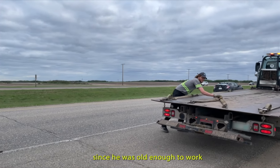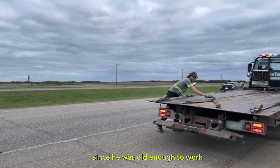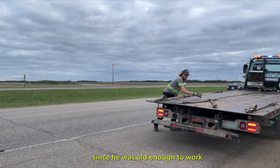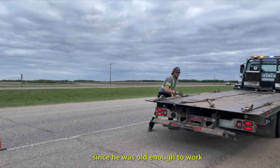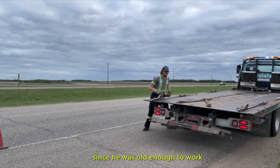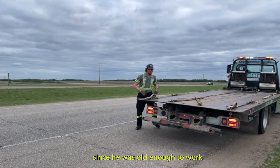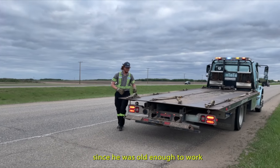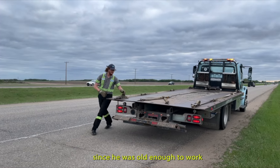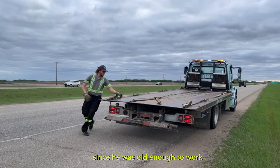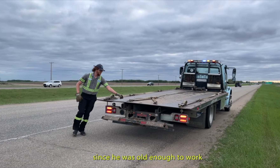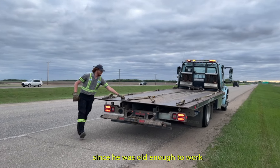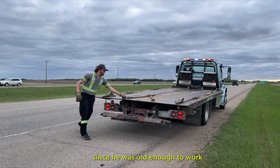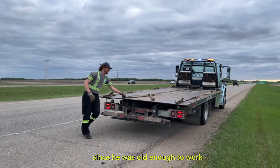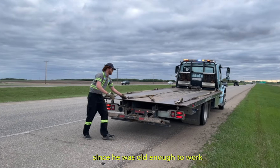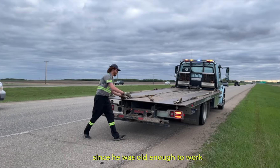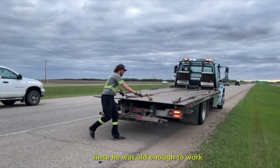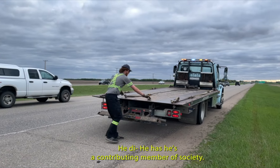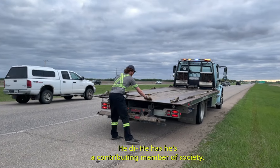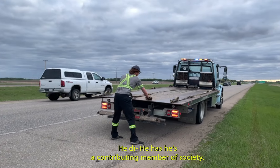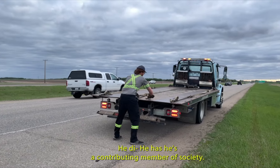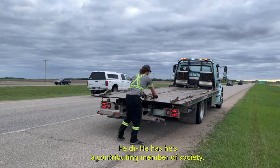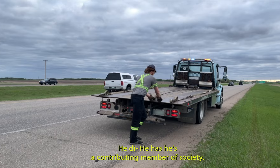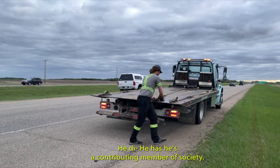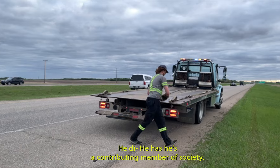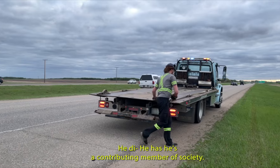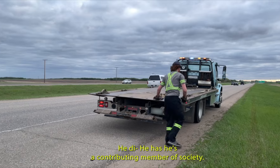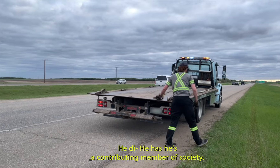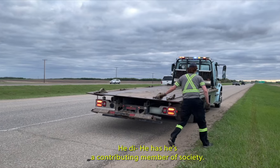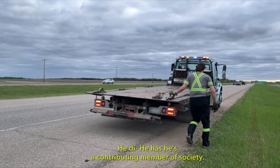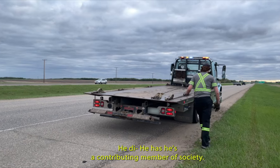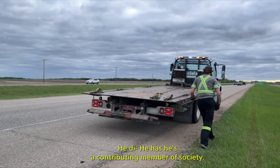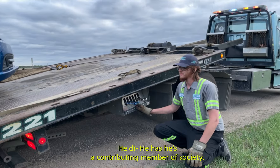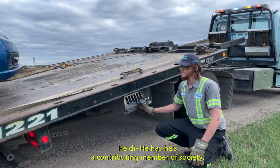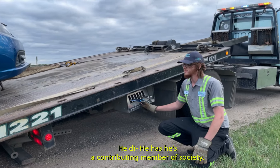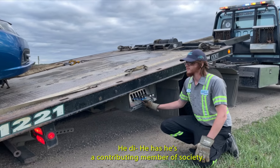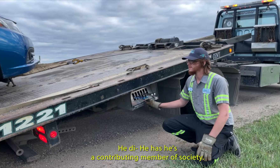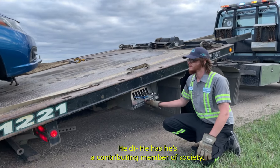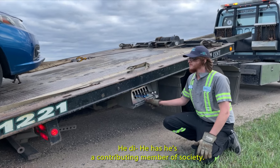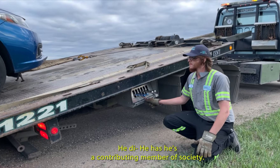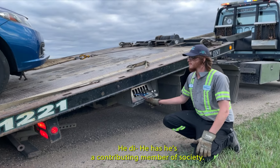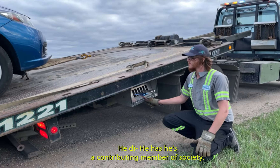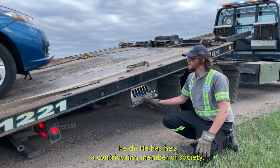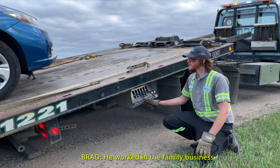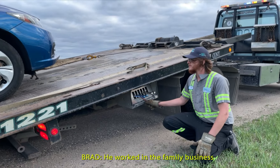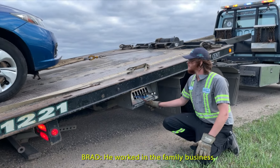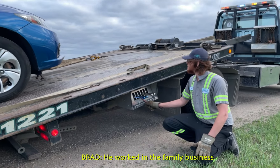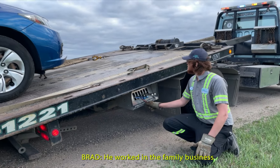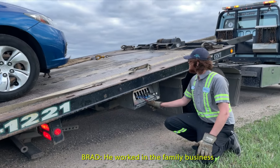Since he was old enough to work, he, he has, he's a contributing member of society. He worked